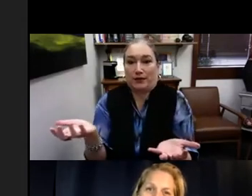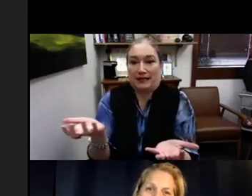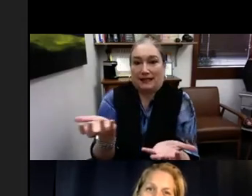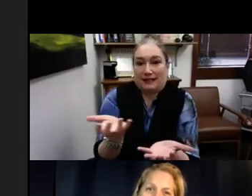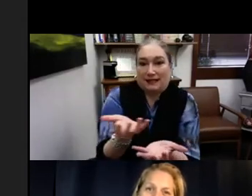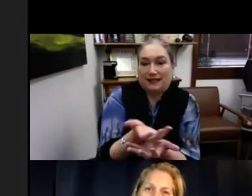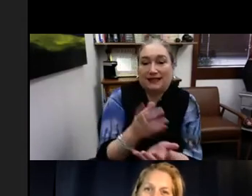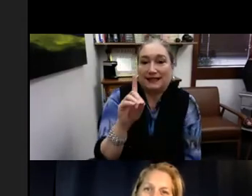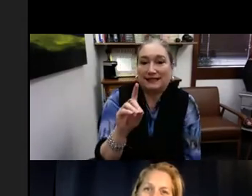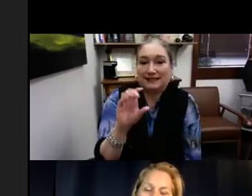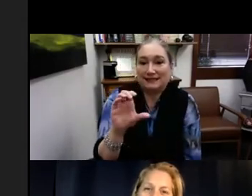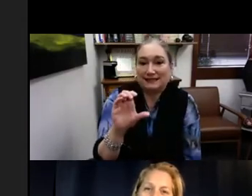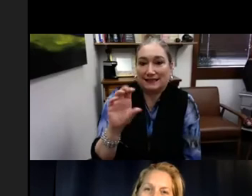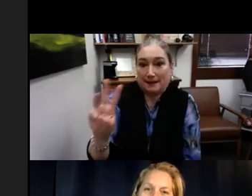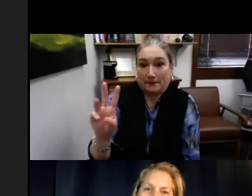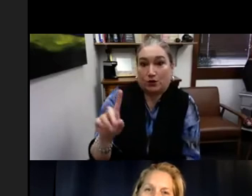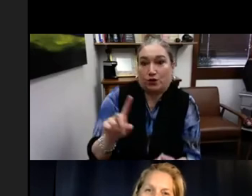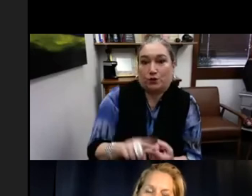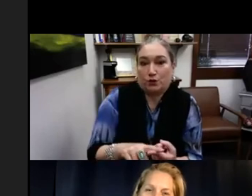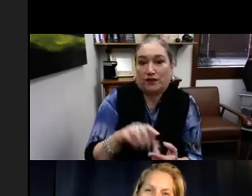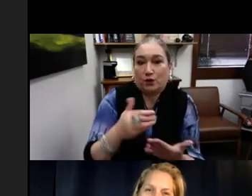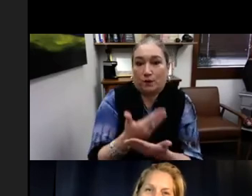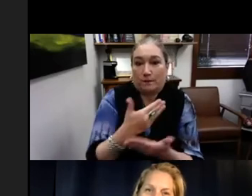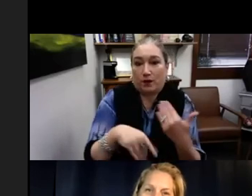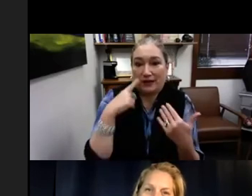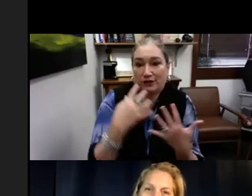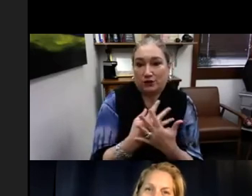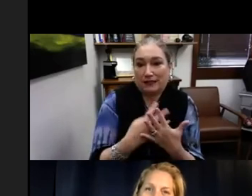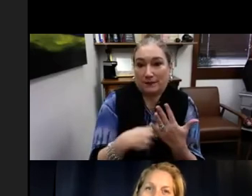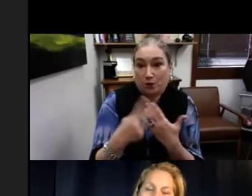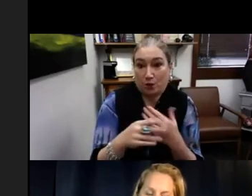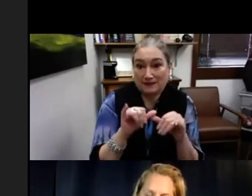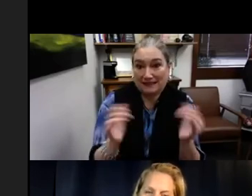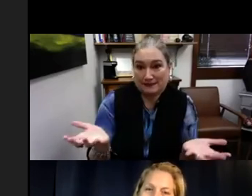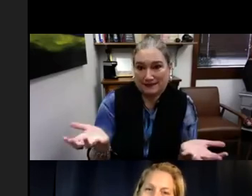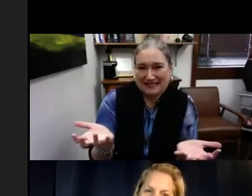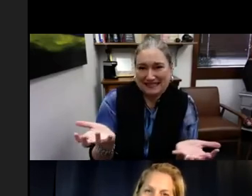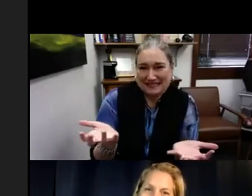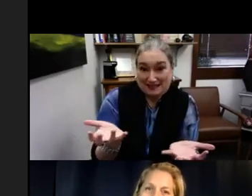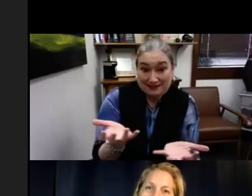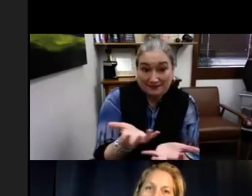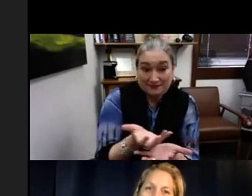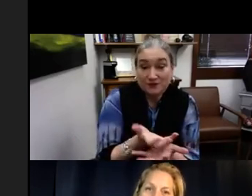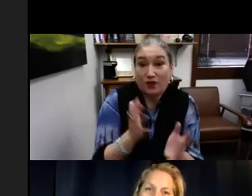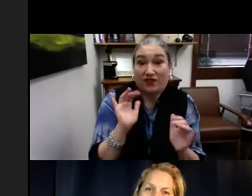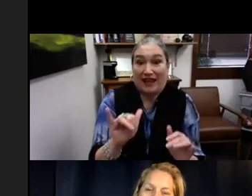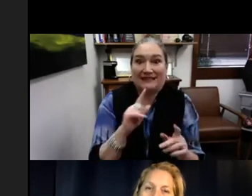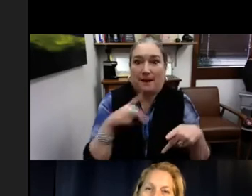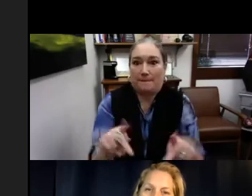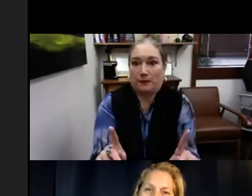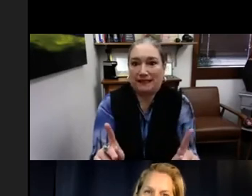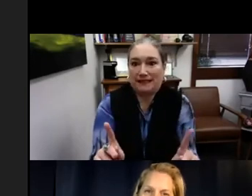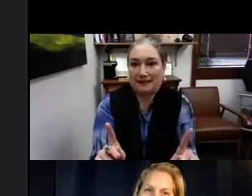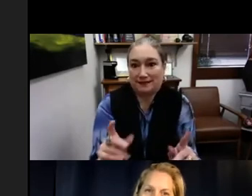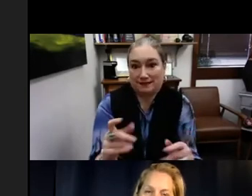So starting to bring this DCCW into the newborn hearing screening system and trying to